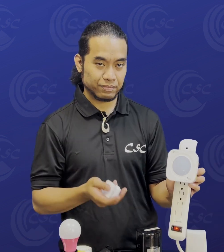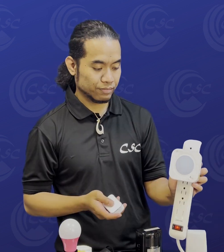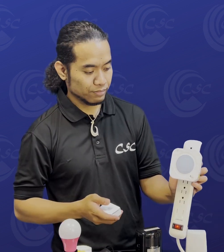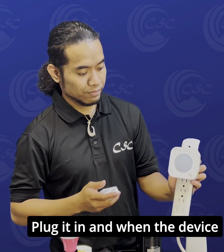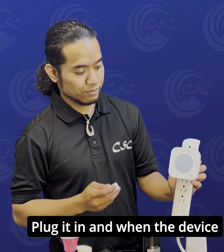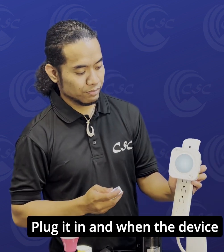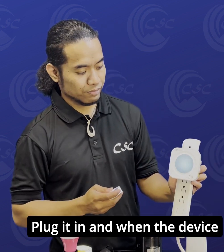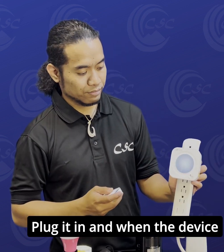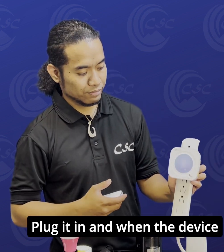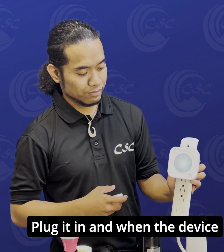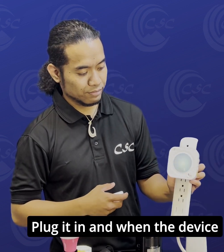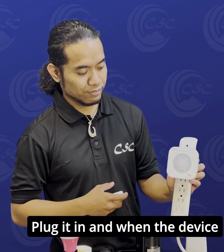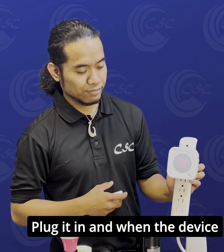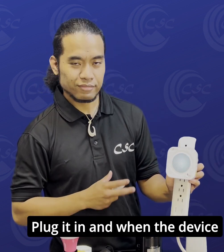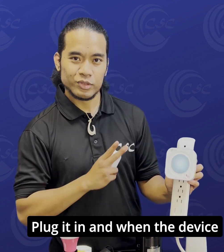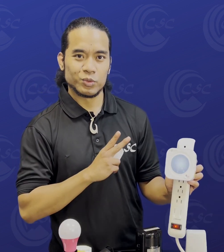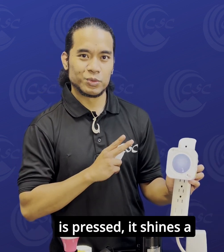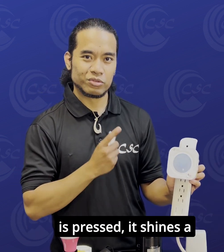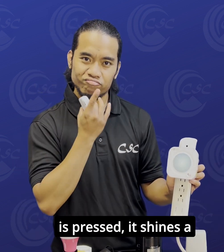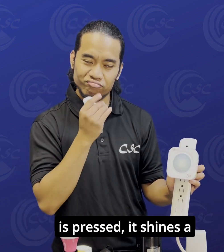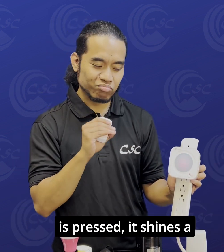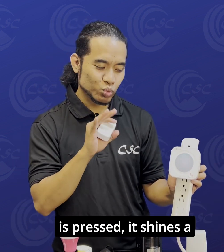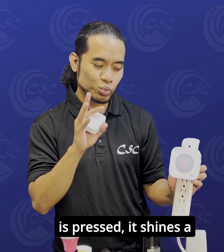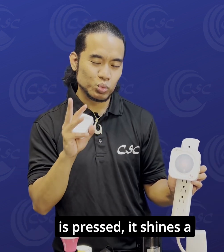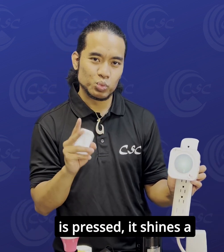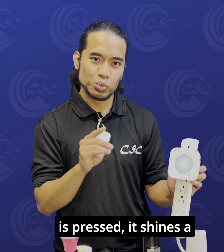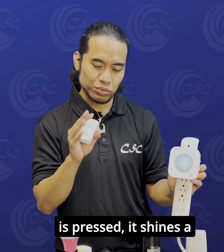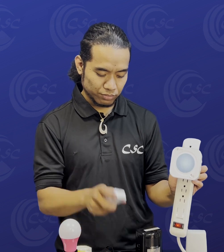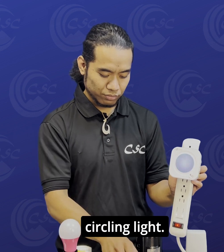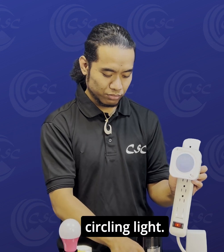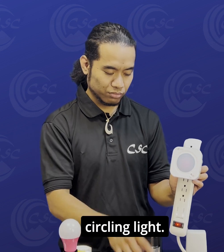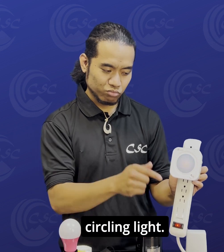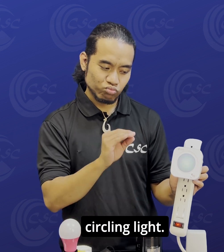Plug it in and when the device is pressed, it shines a circling light.